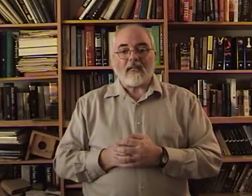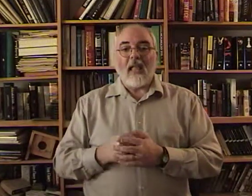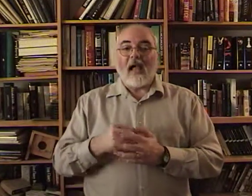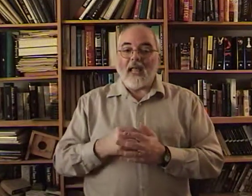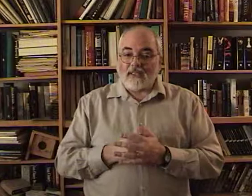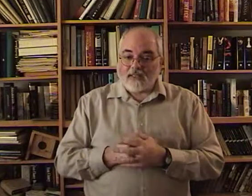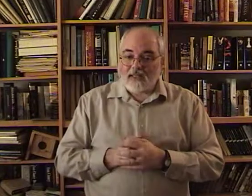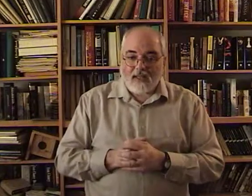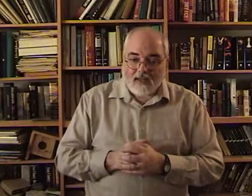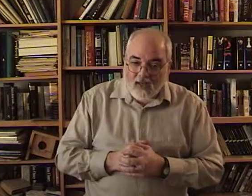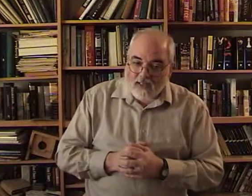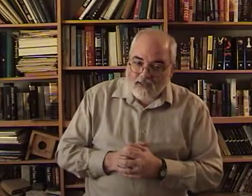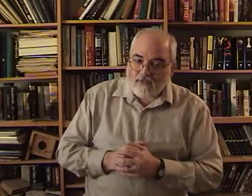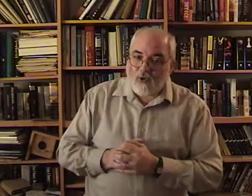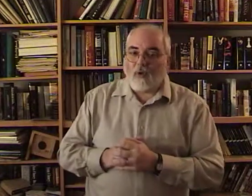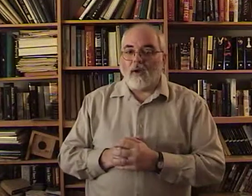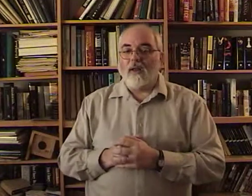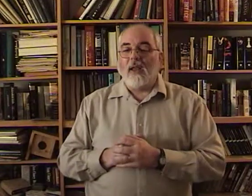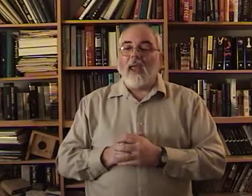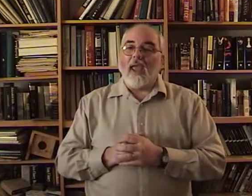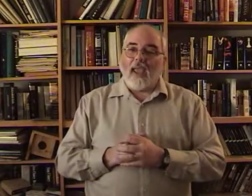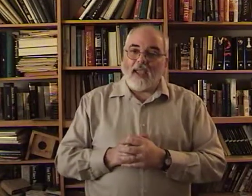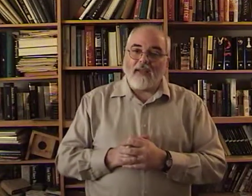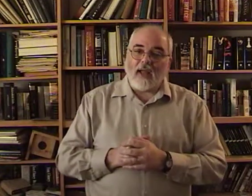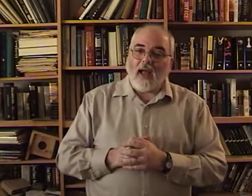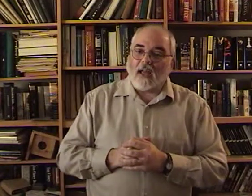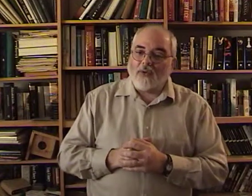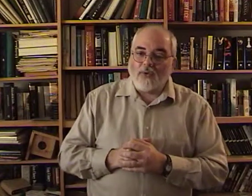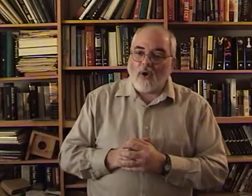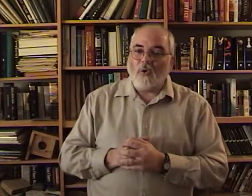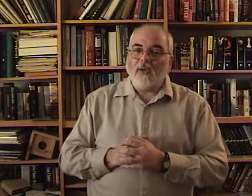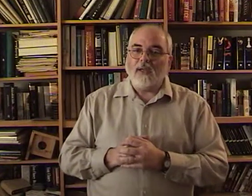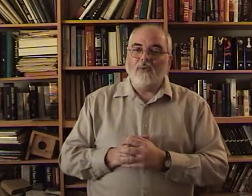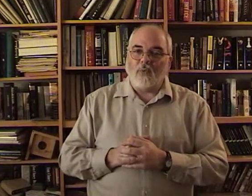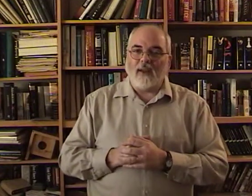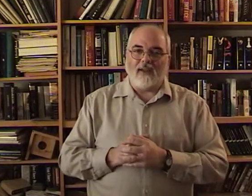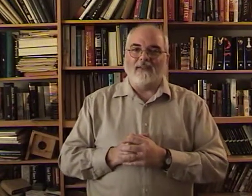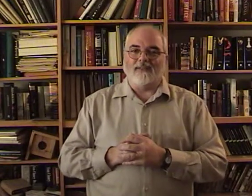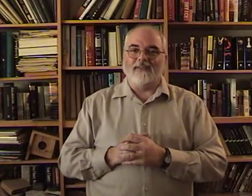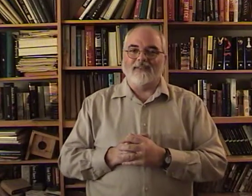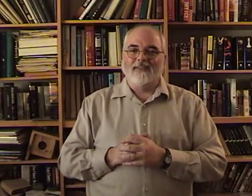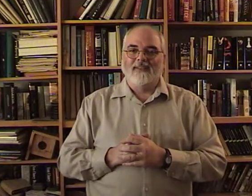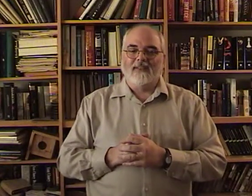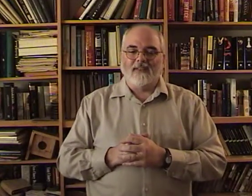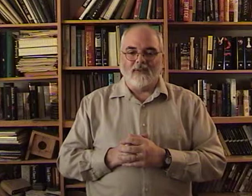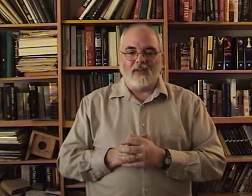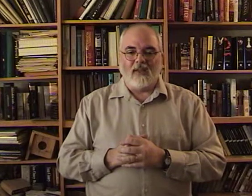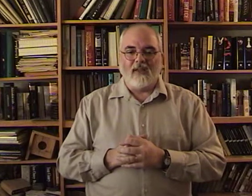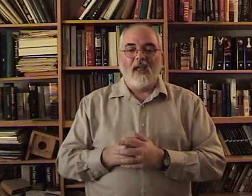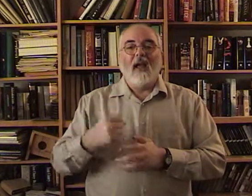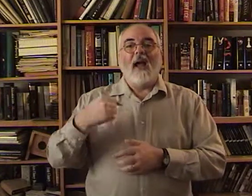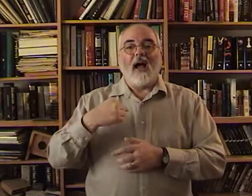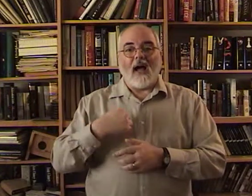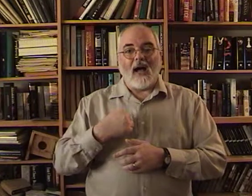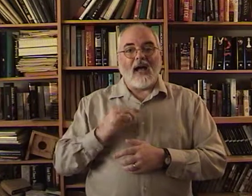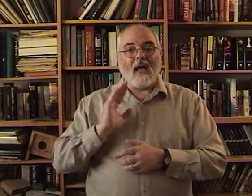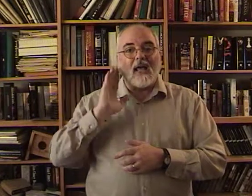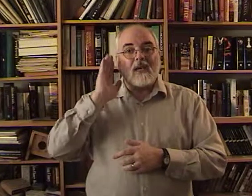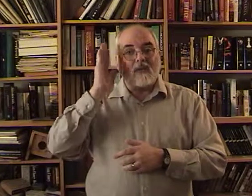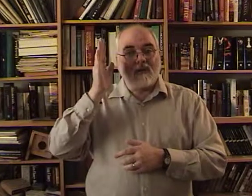I'll see the lights of glory. And. I'll know he reigns. Okay. I'll.